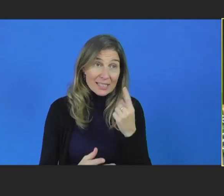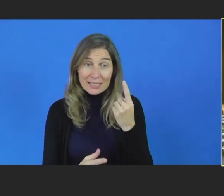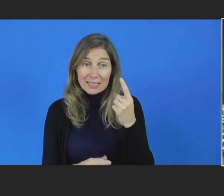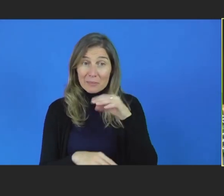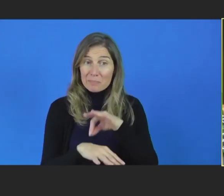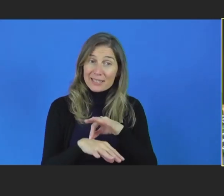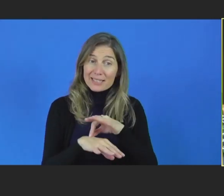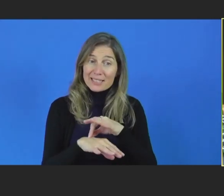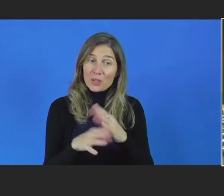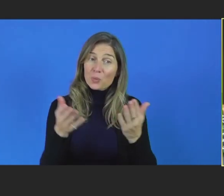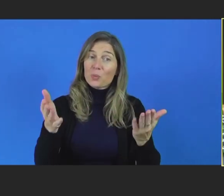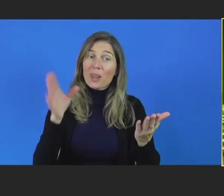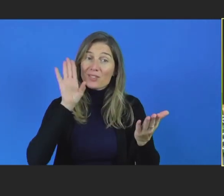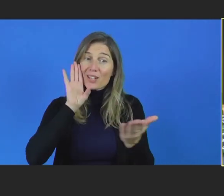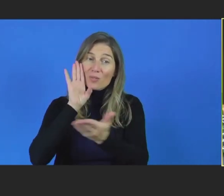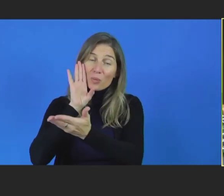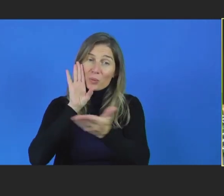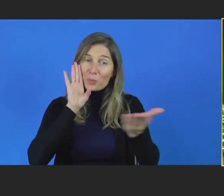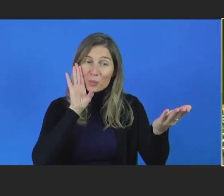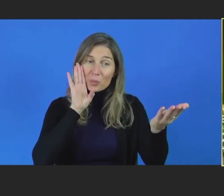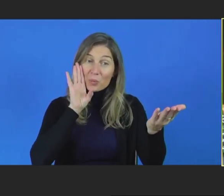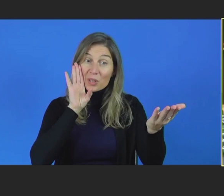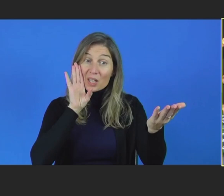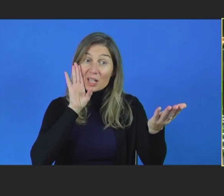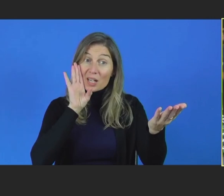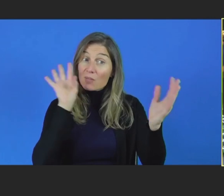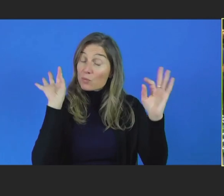We would love to hear from them. If not,